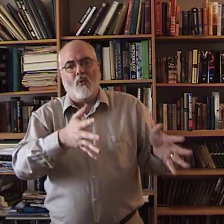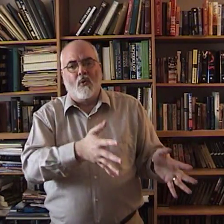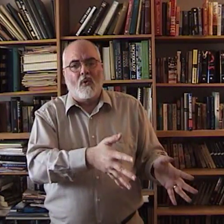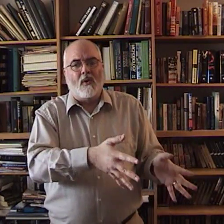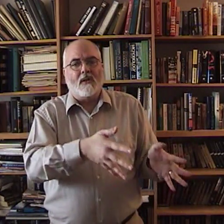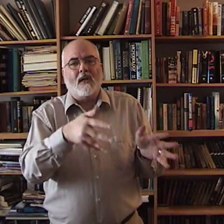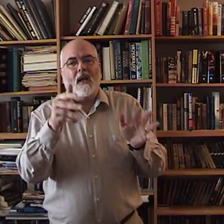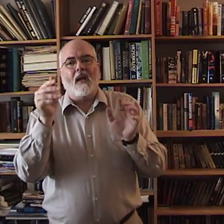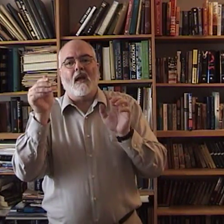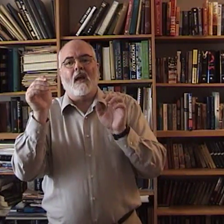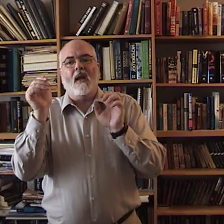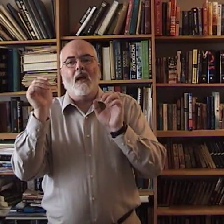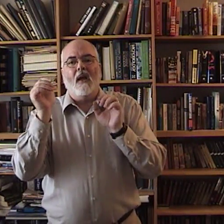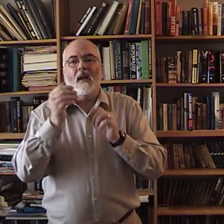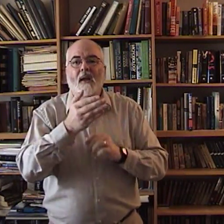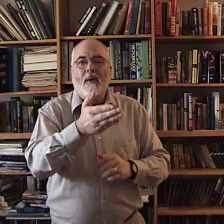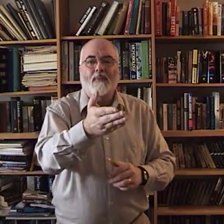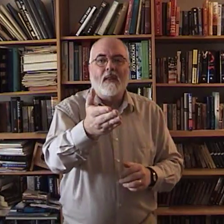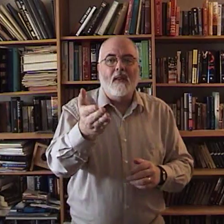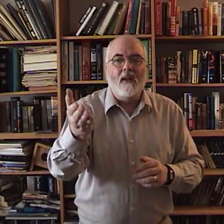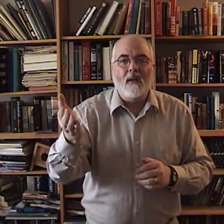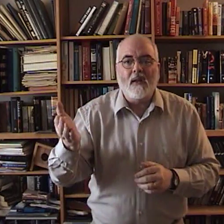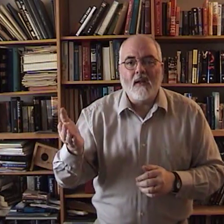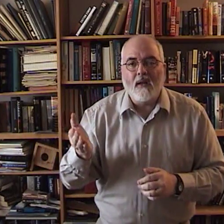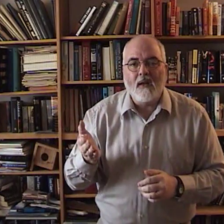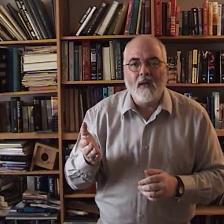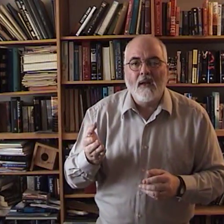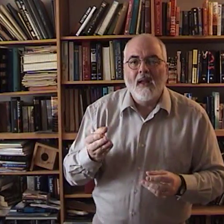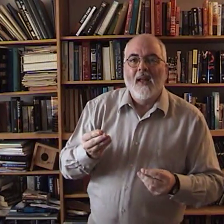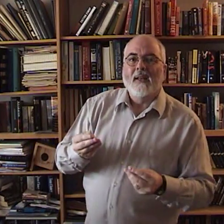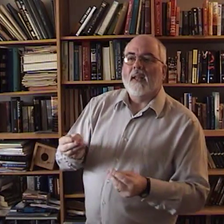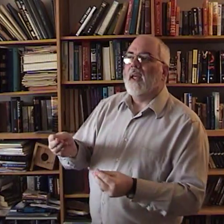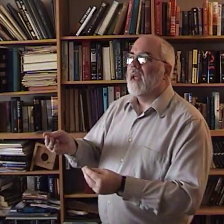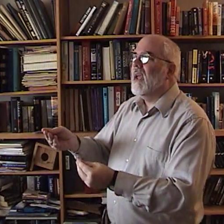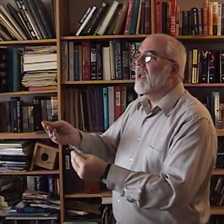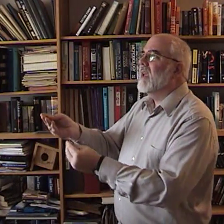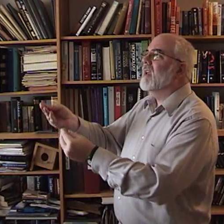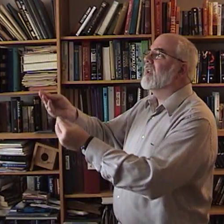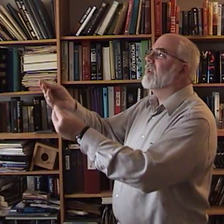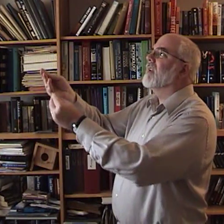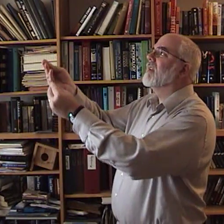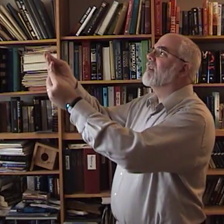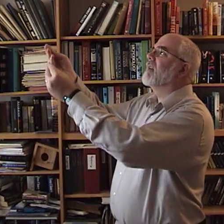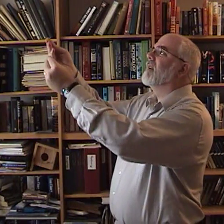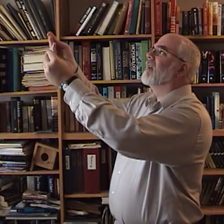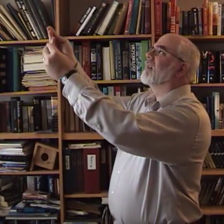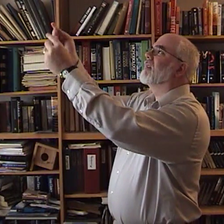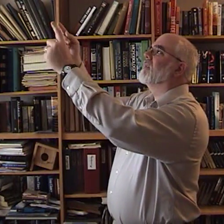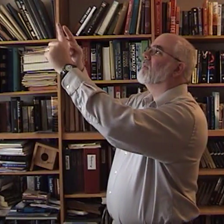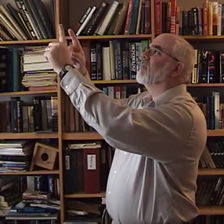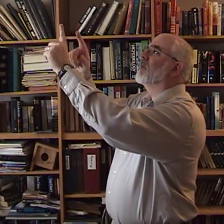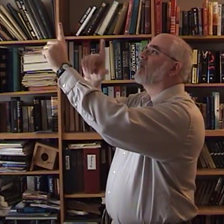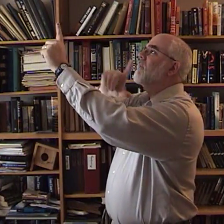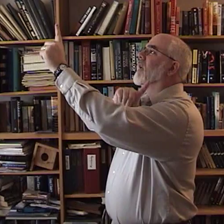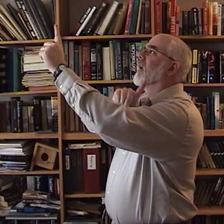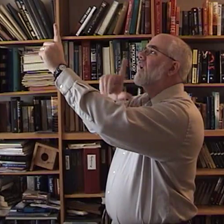forsake thee? Take it to the